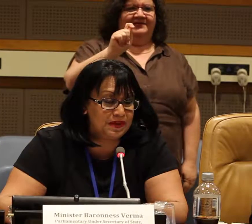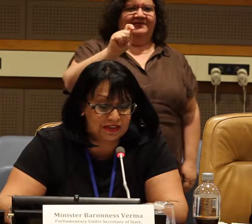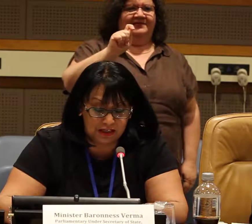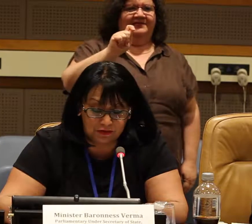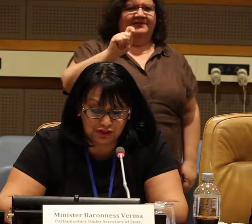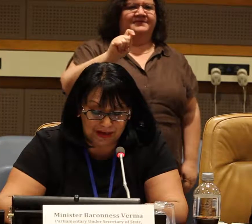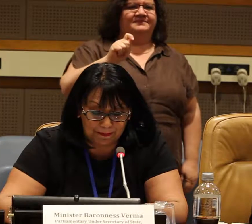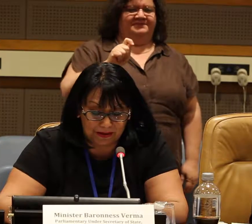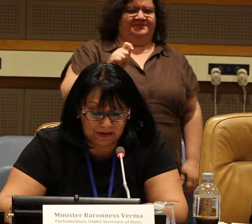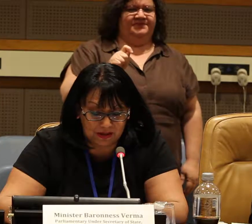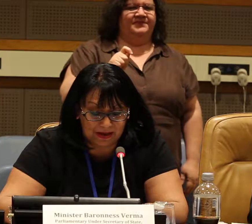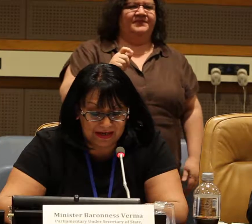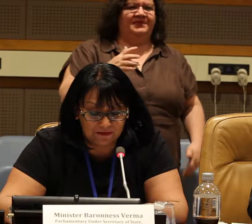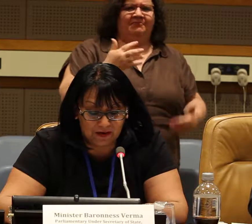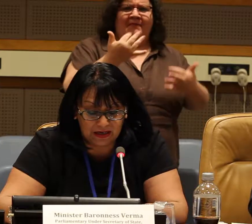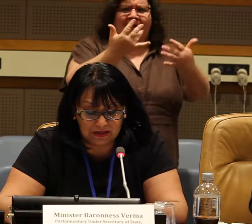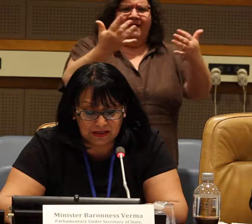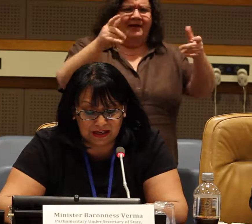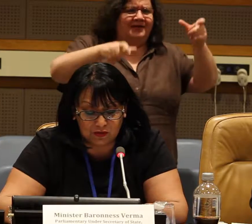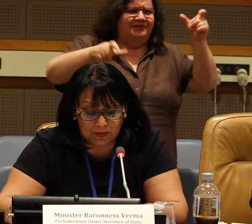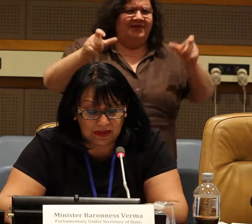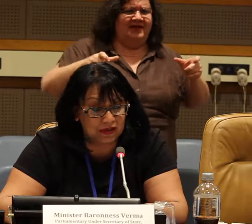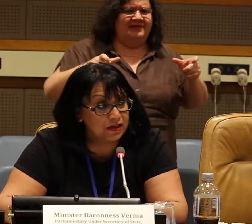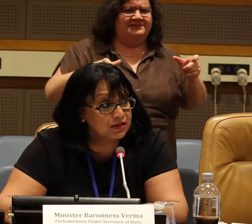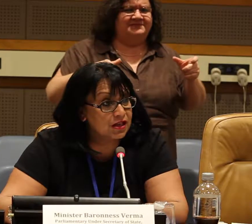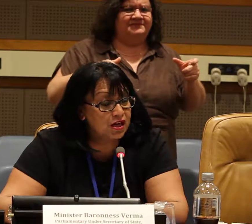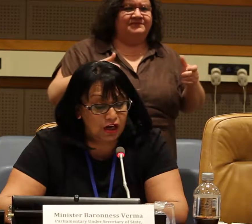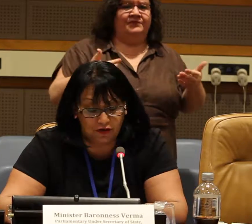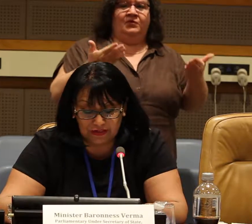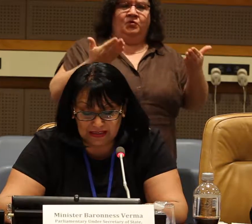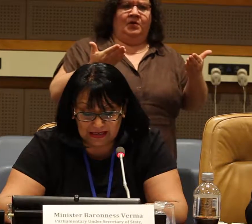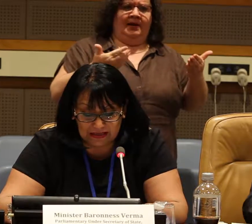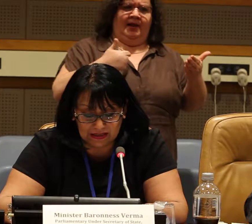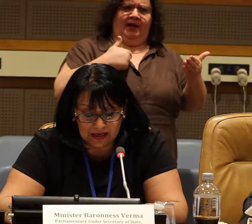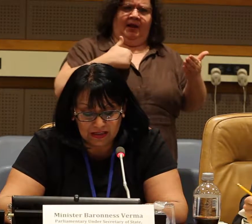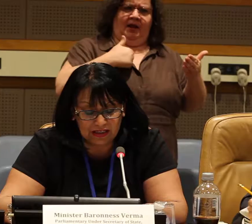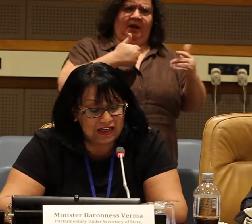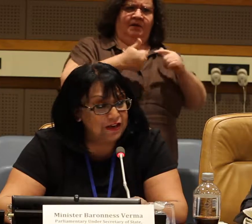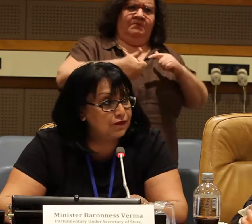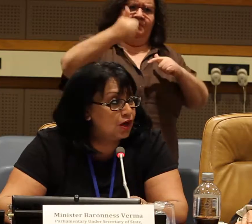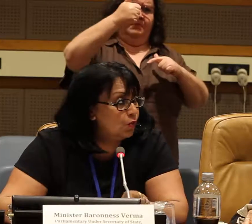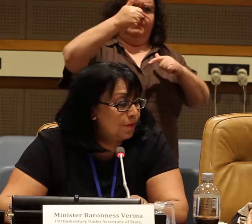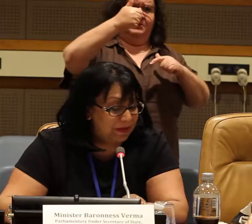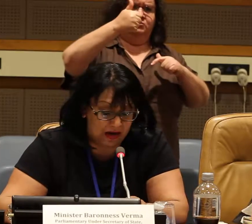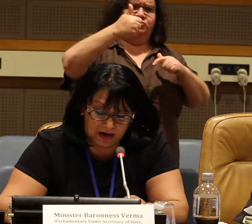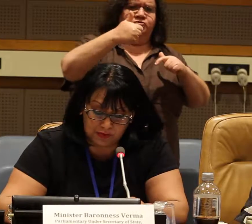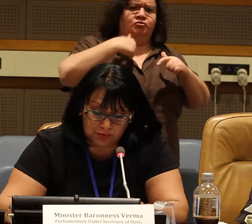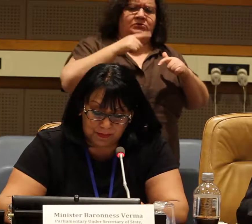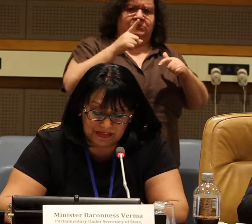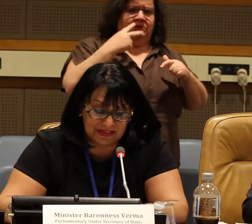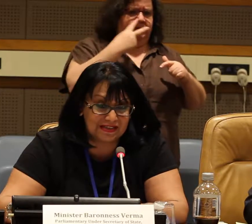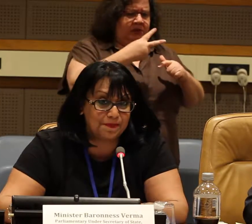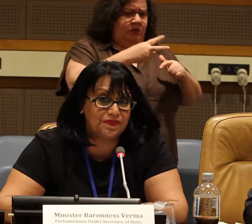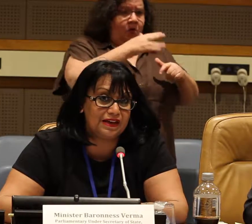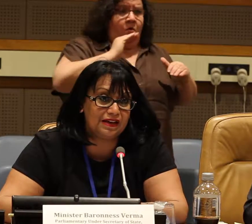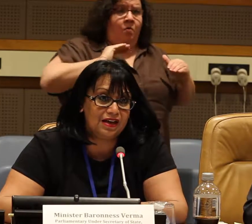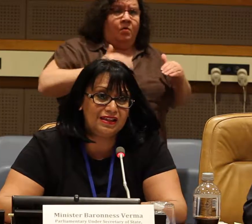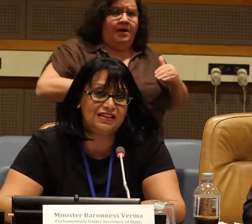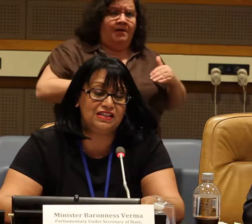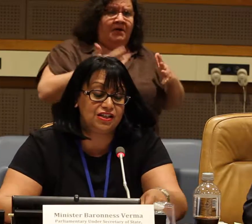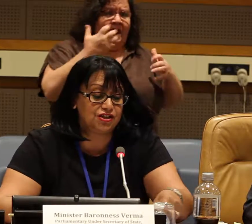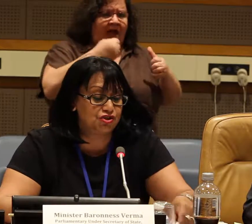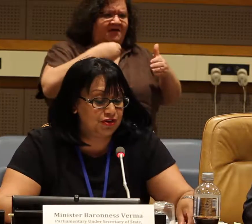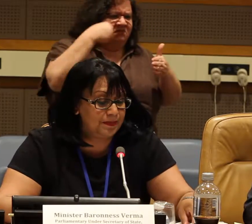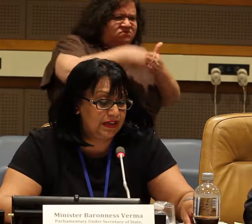UK's ministerial champion to end violence against women and girls overseas, the leave no one behind promise is something